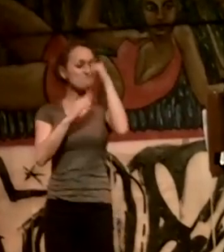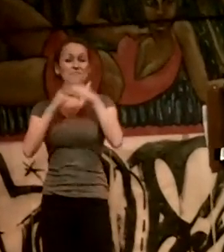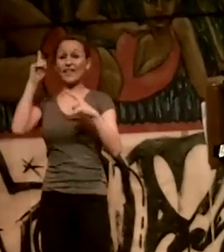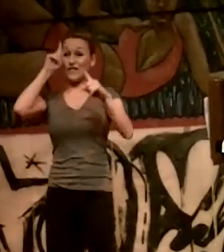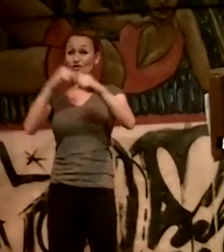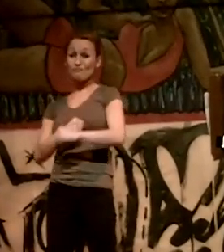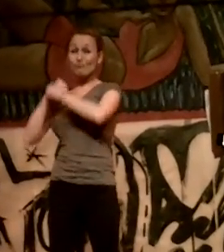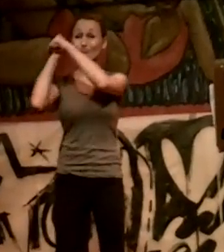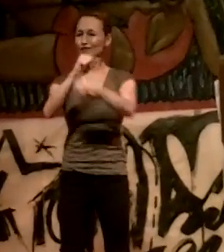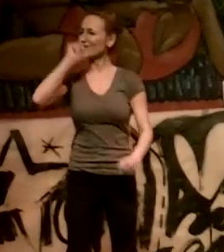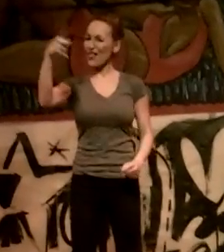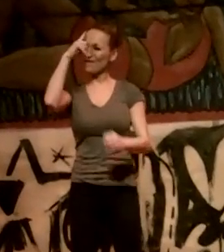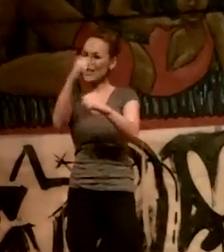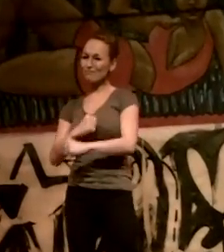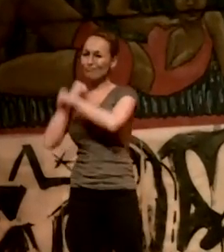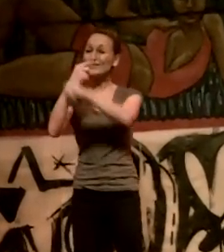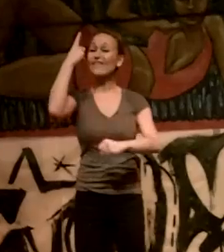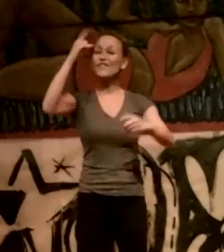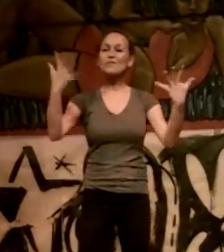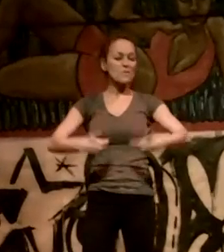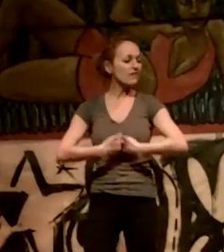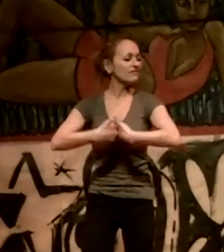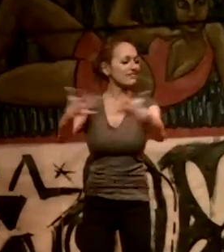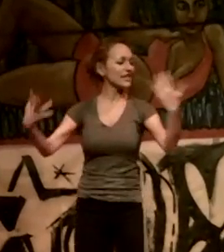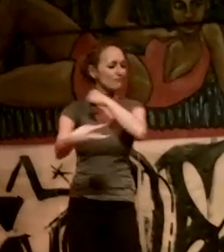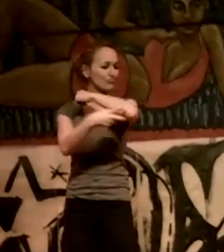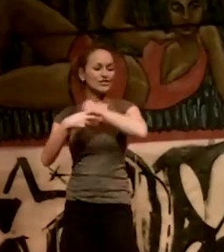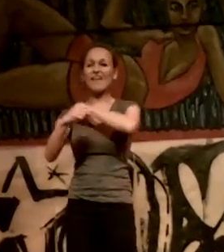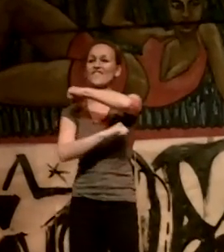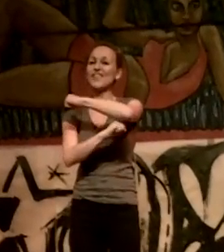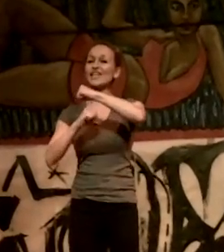Building for protection, but a foundation.